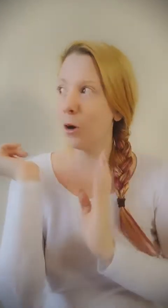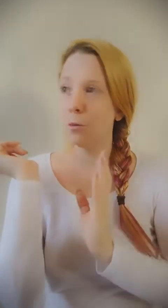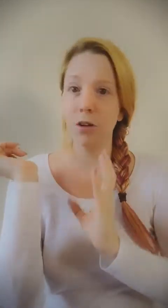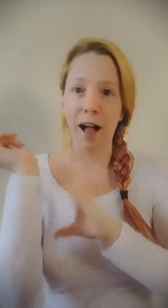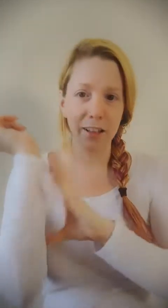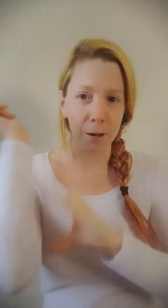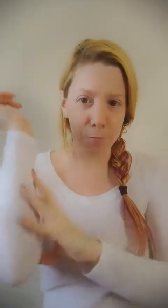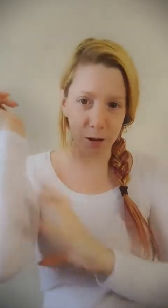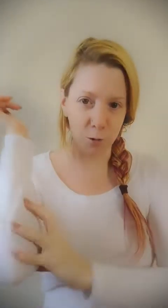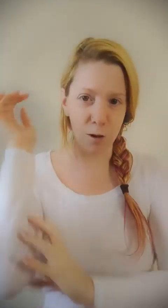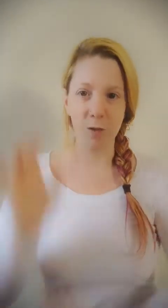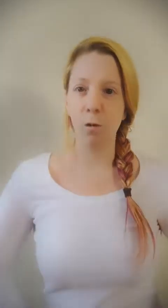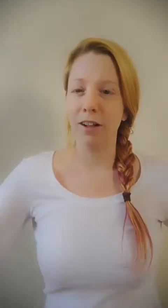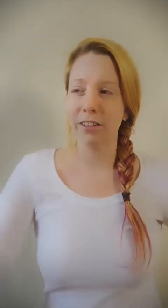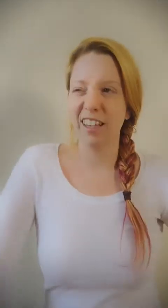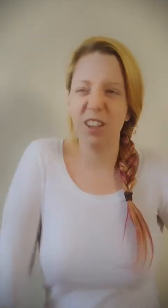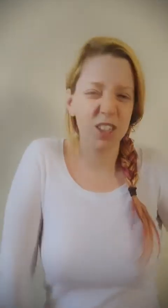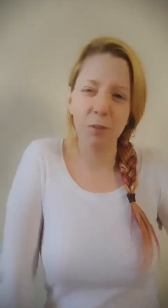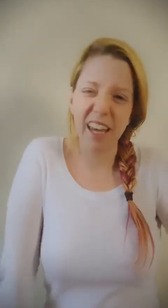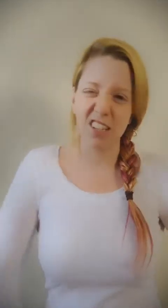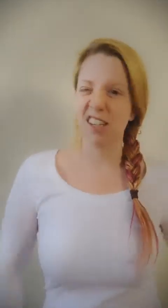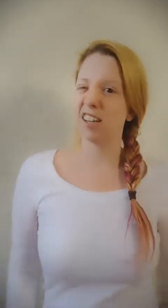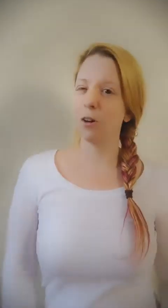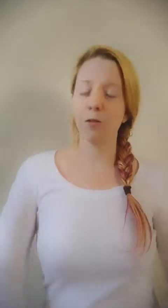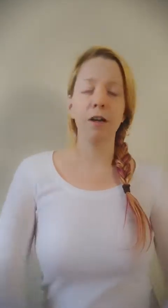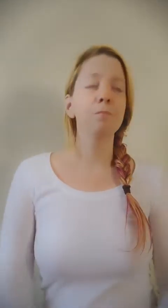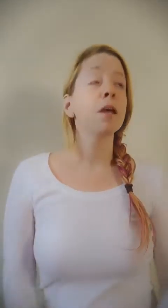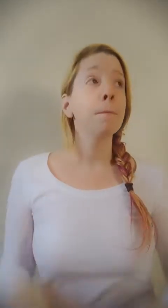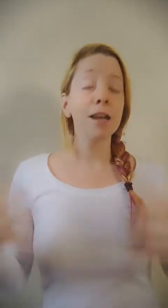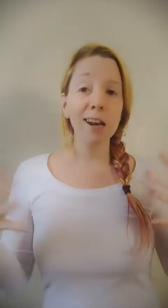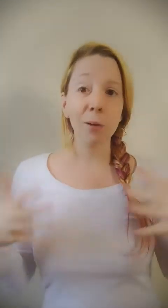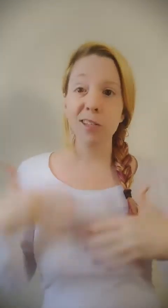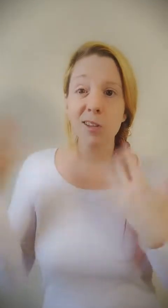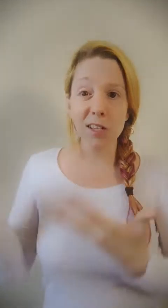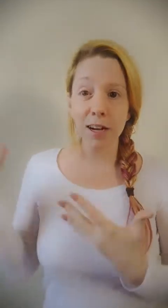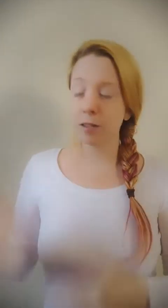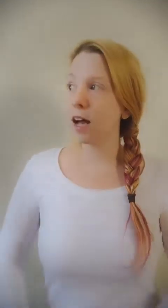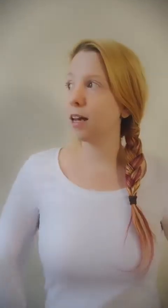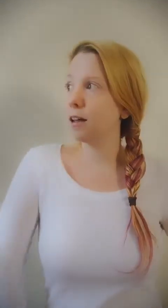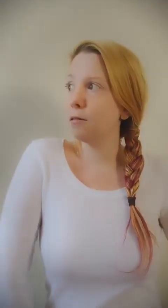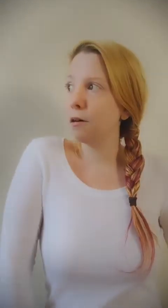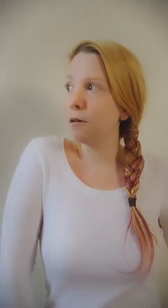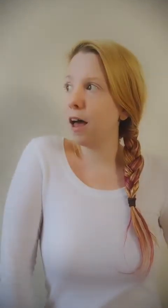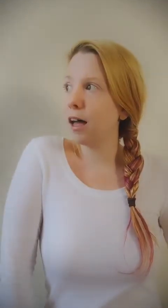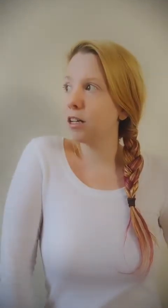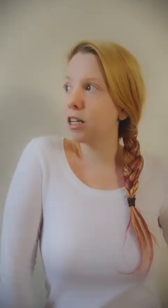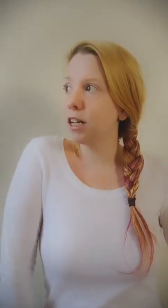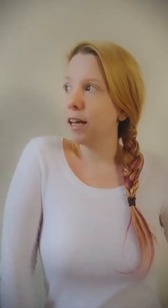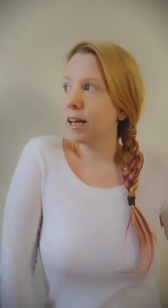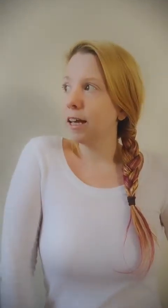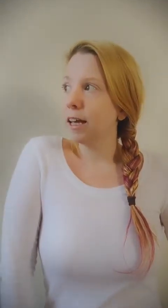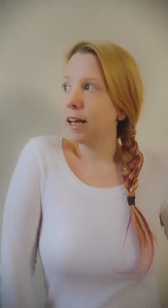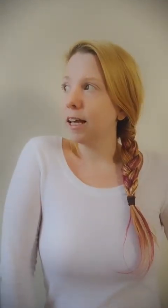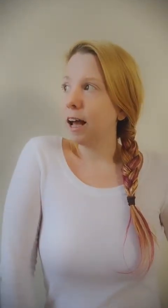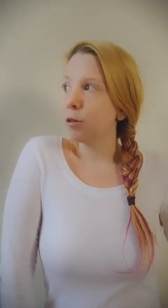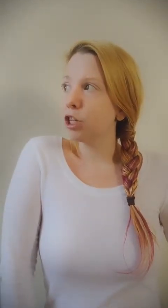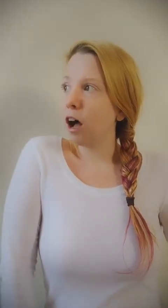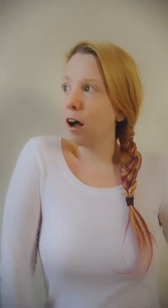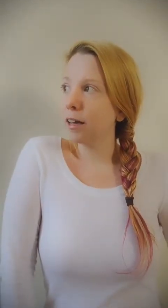I'll get big red welts, and they'll just be itchy and no fun. But anyway, so I was looking outside, and I was talking